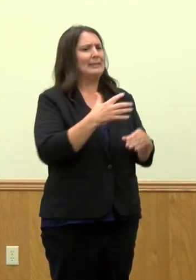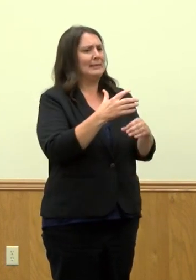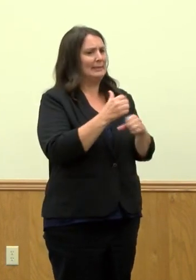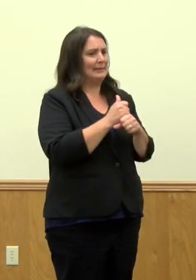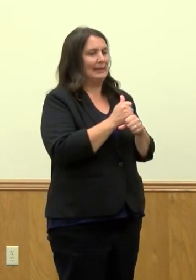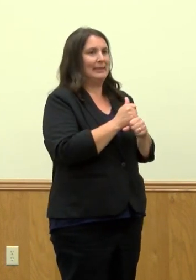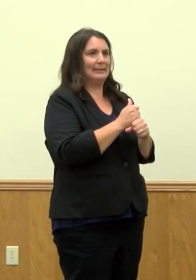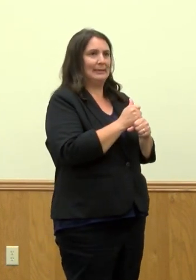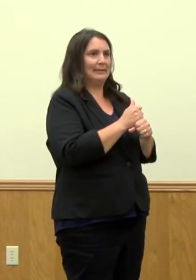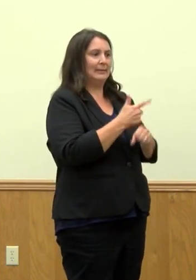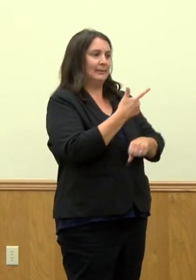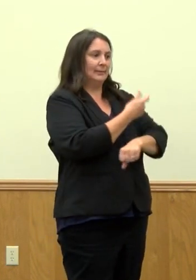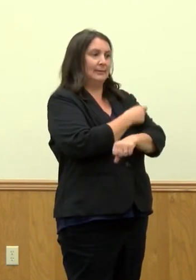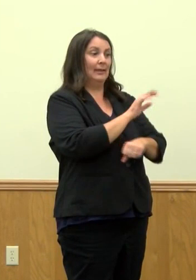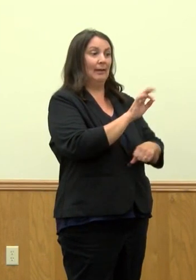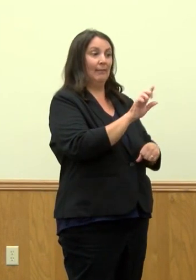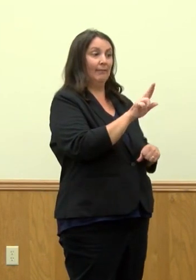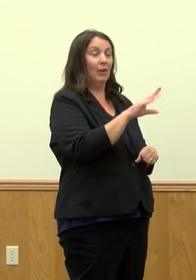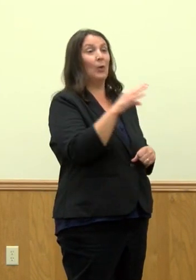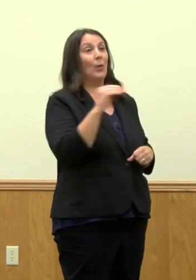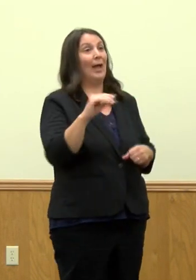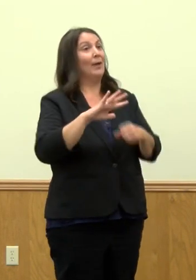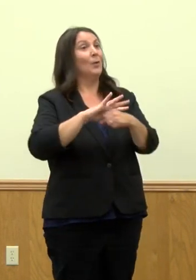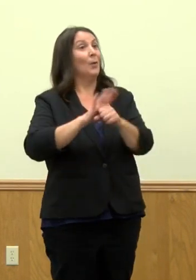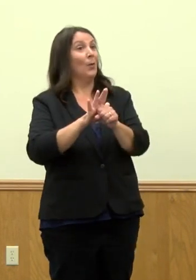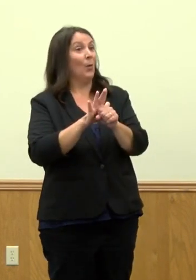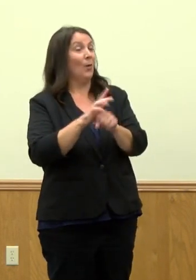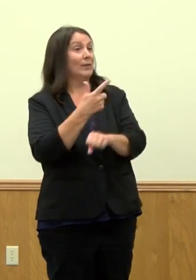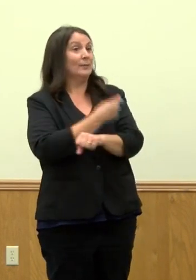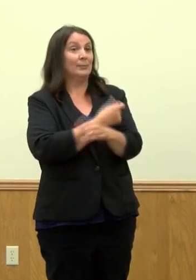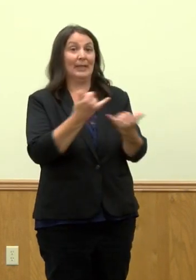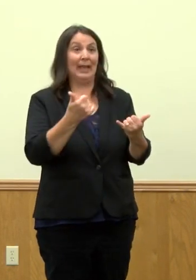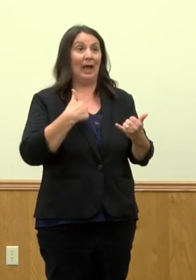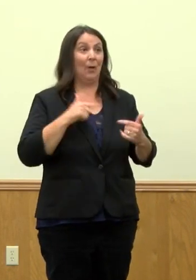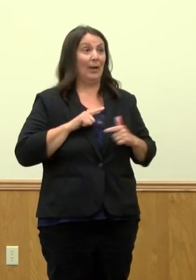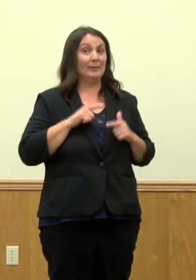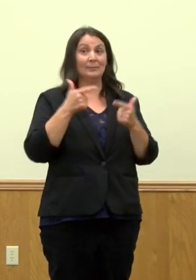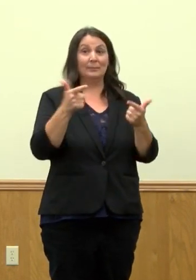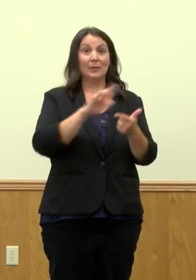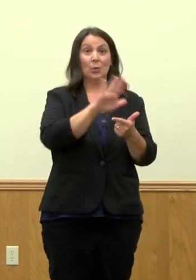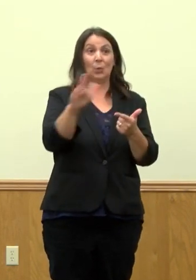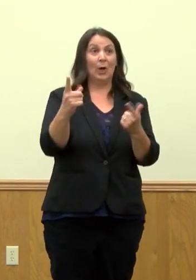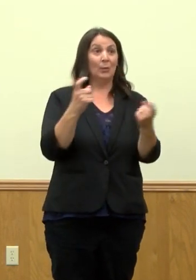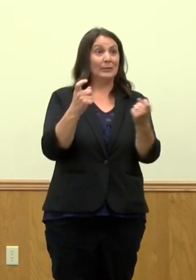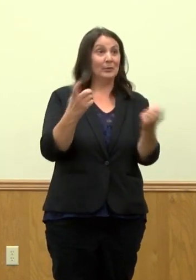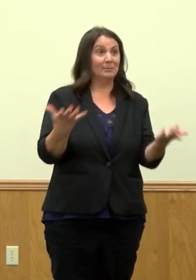and of course, with the COVID vaccine. Thank you. We're open for any questions.